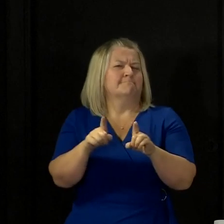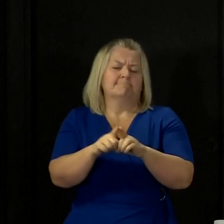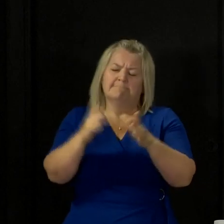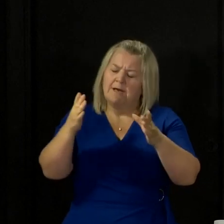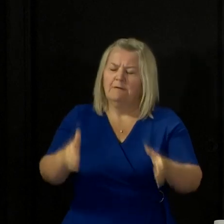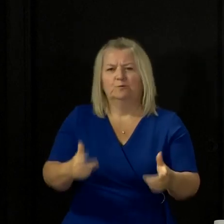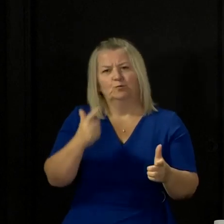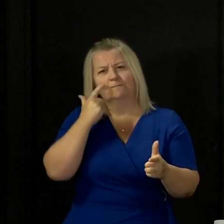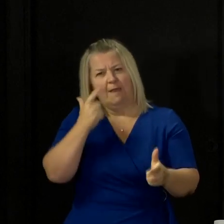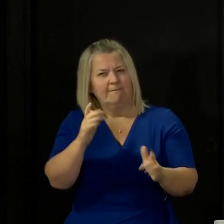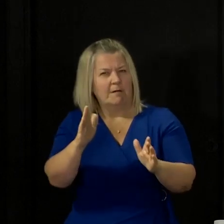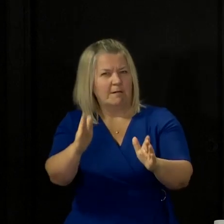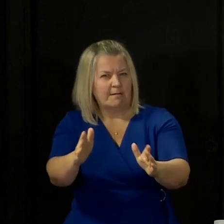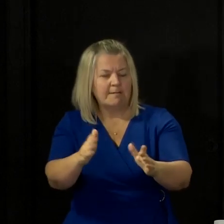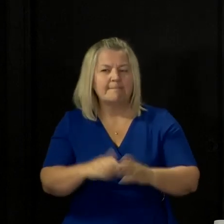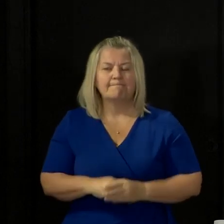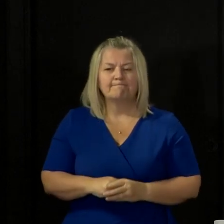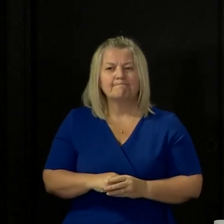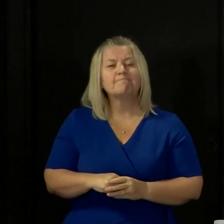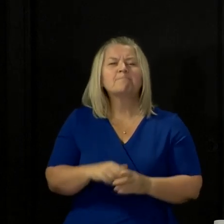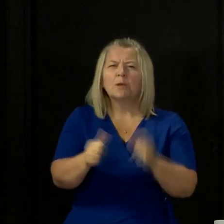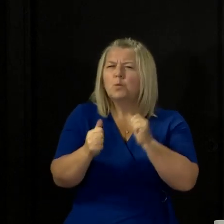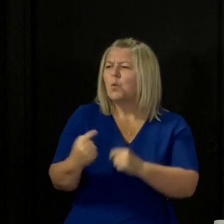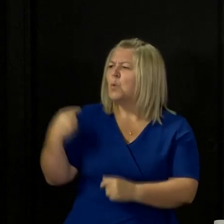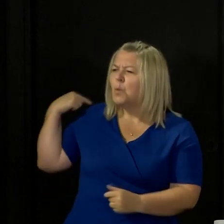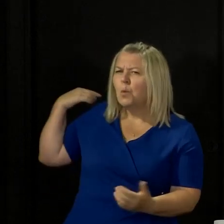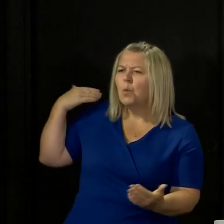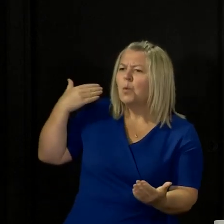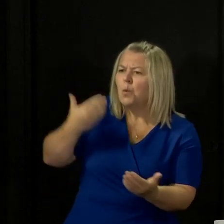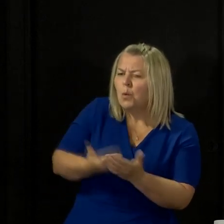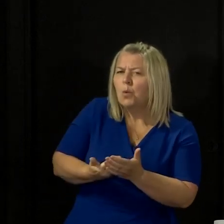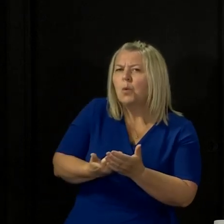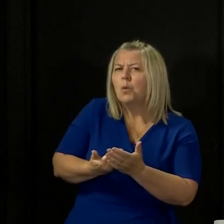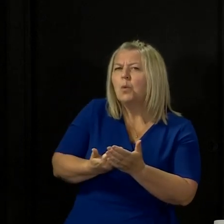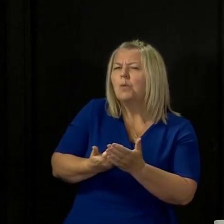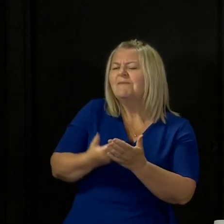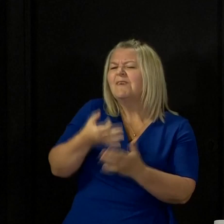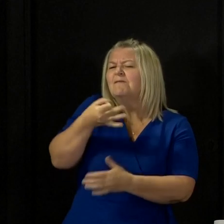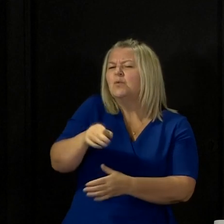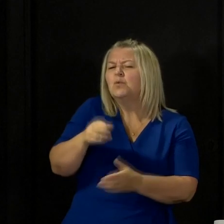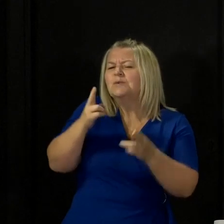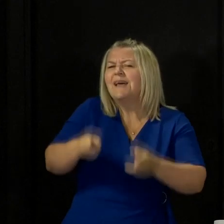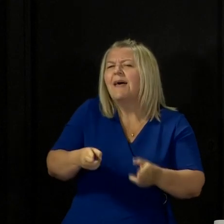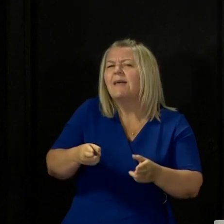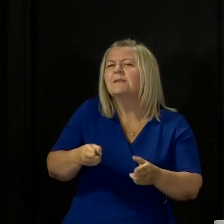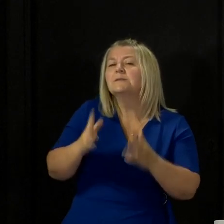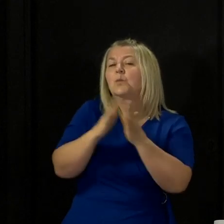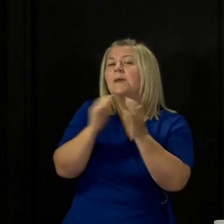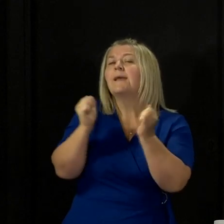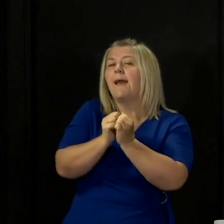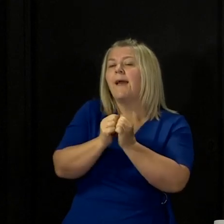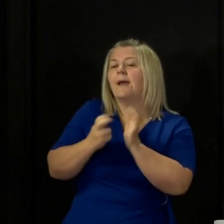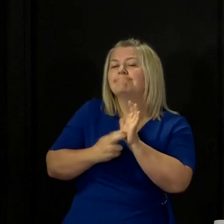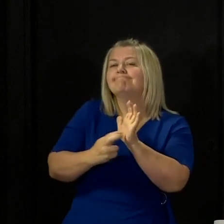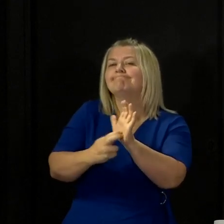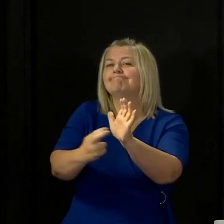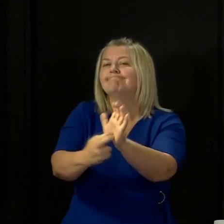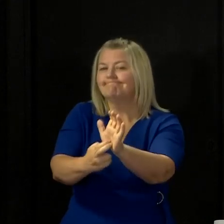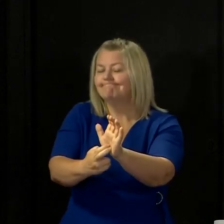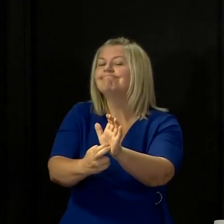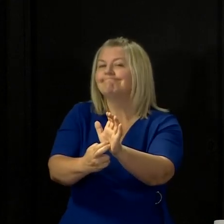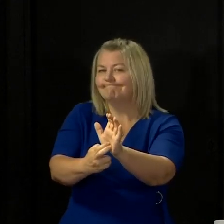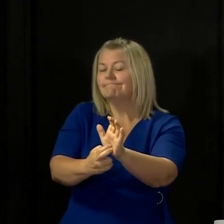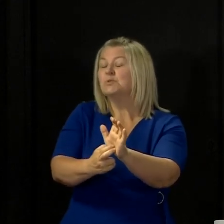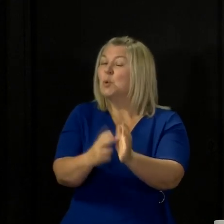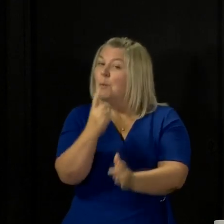caution. We know from previous weeks that fewer deaths tend to be registered at weekends, so it is still highly likely that